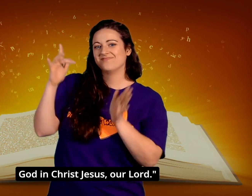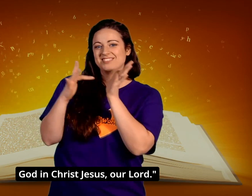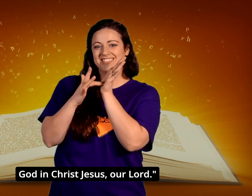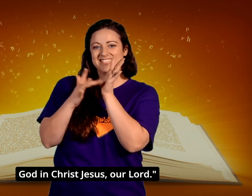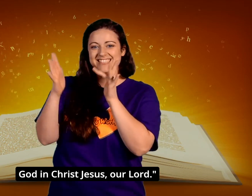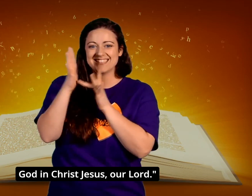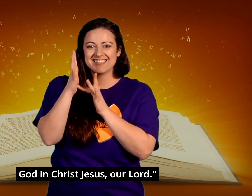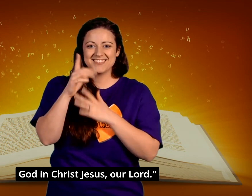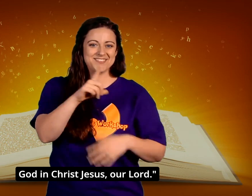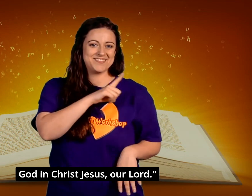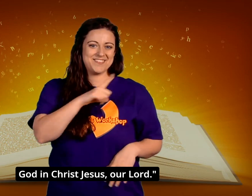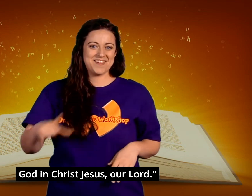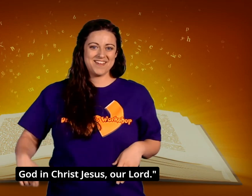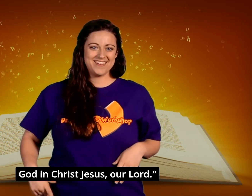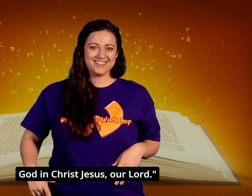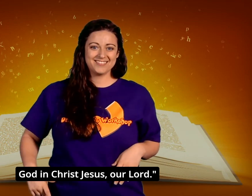Christ Jesus our Lord.